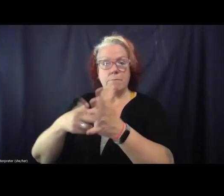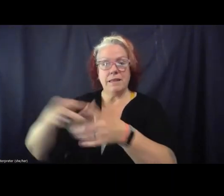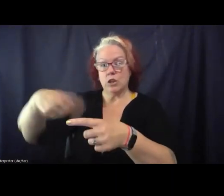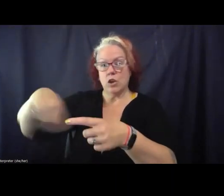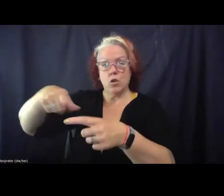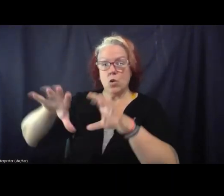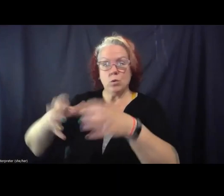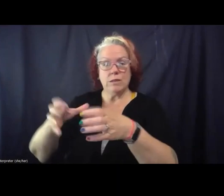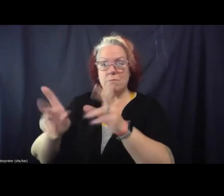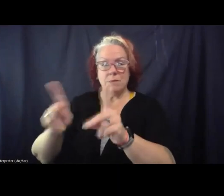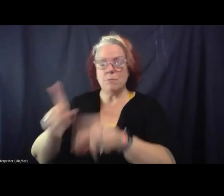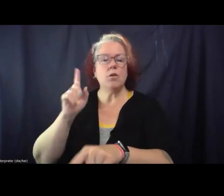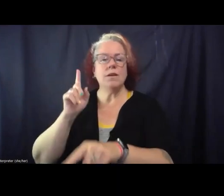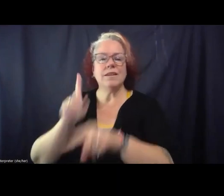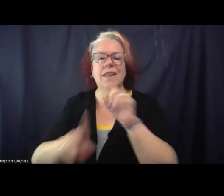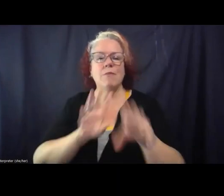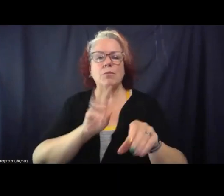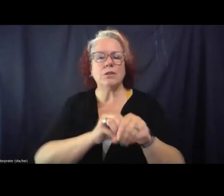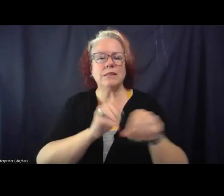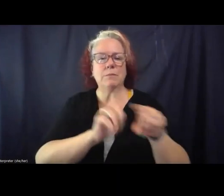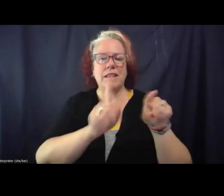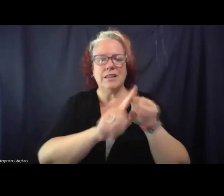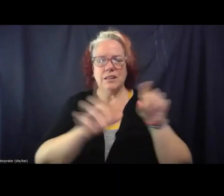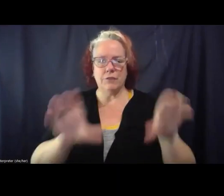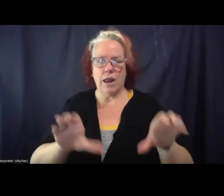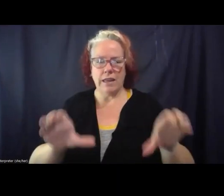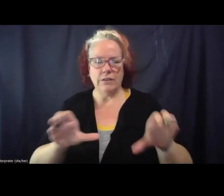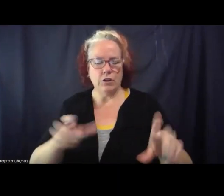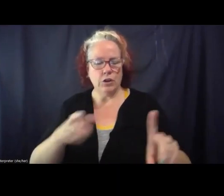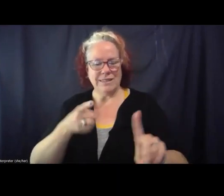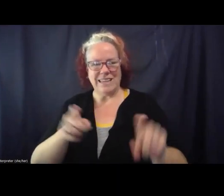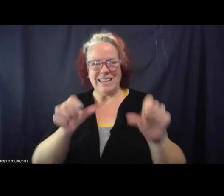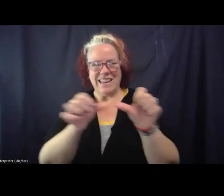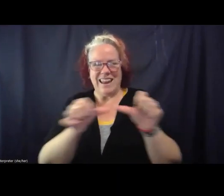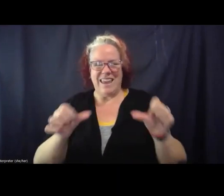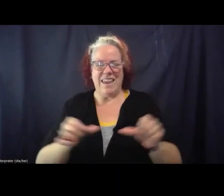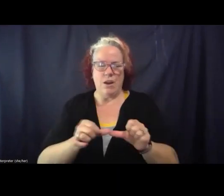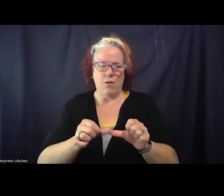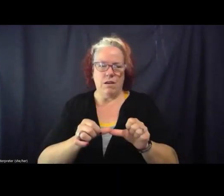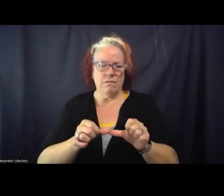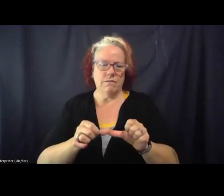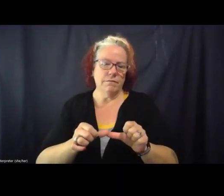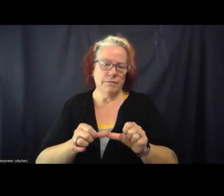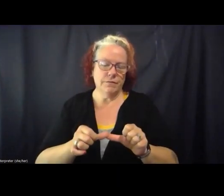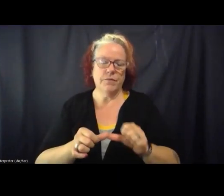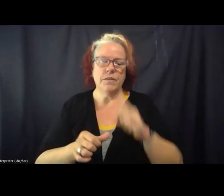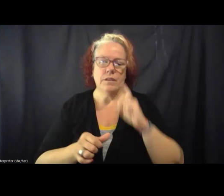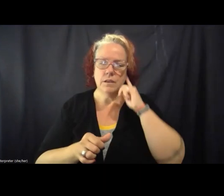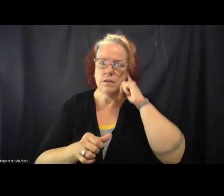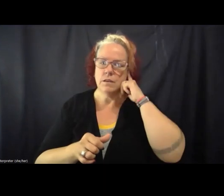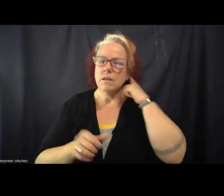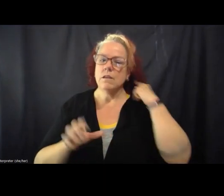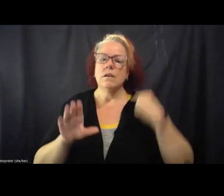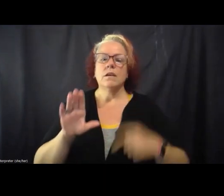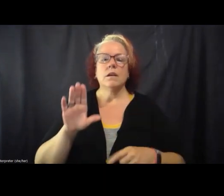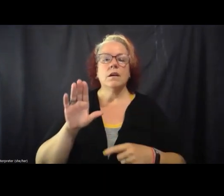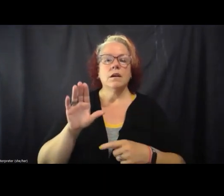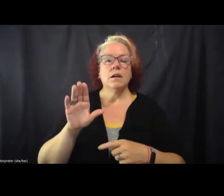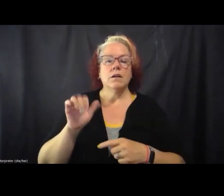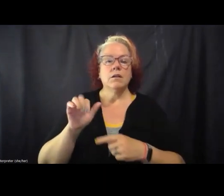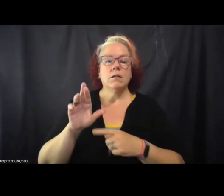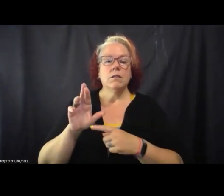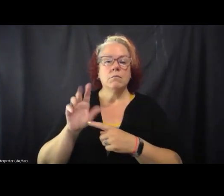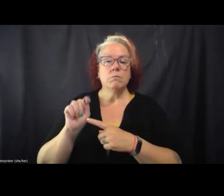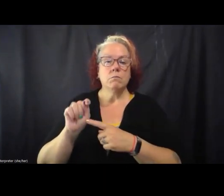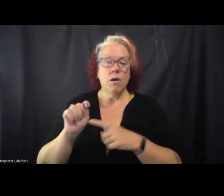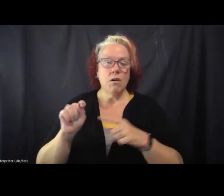in certain activities within a defined geographic area or zone. BART activities usually include